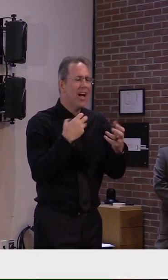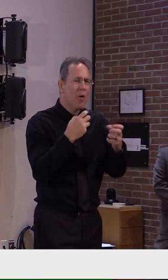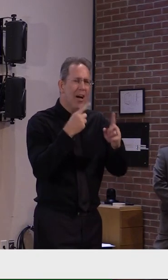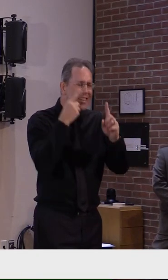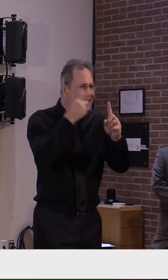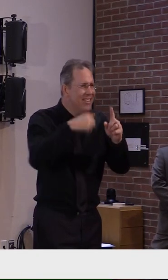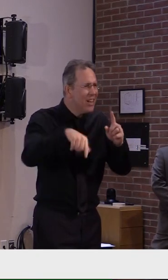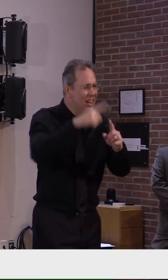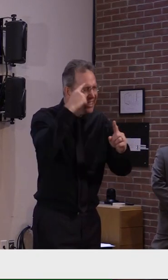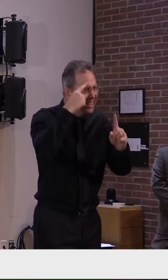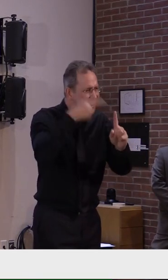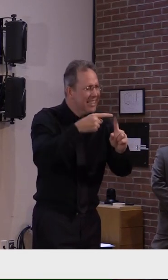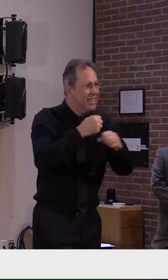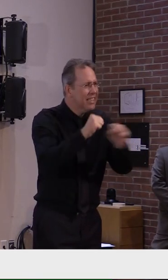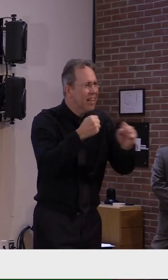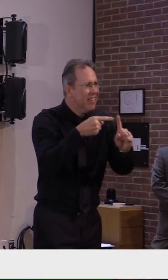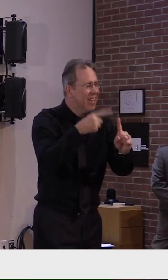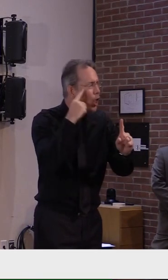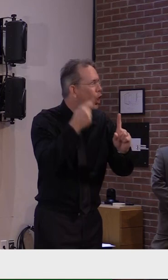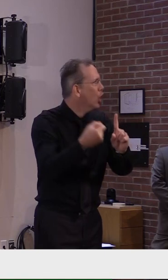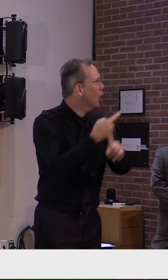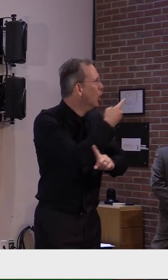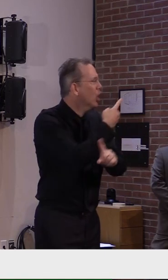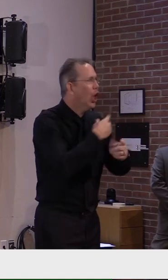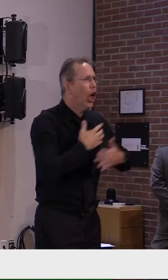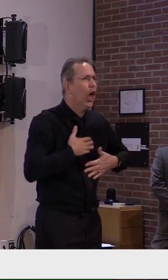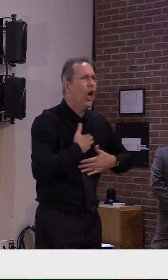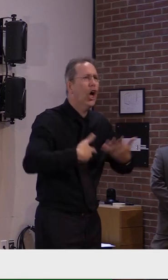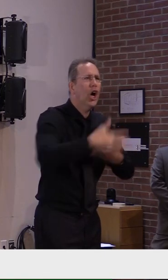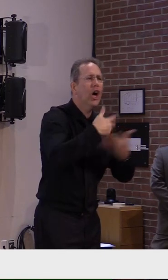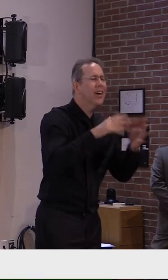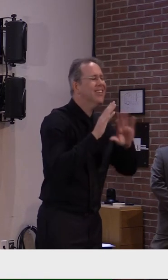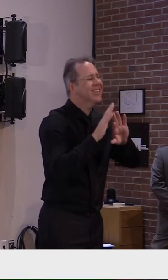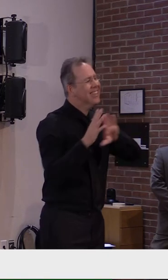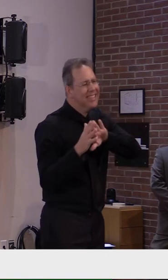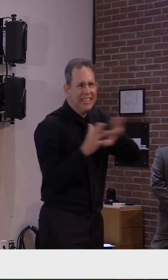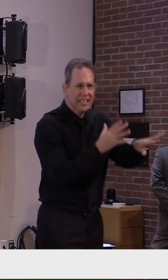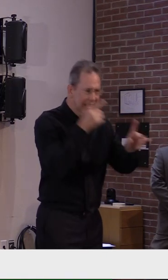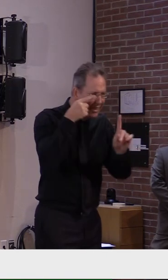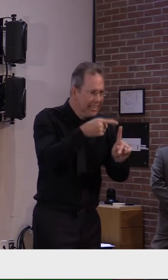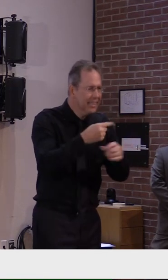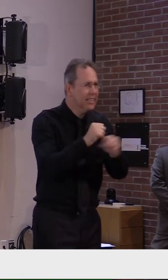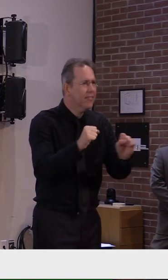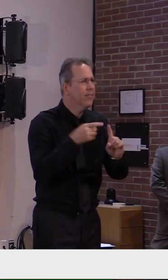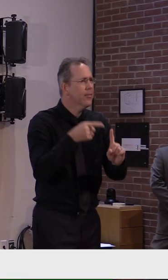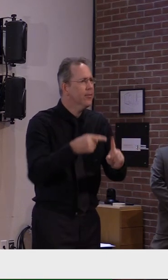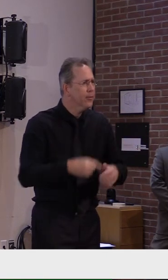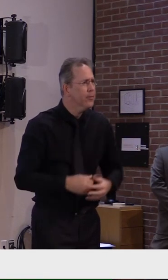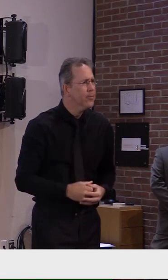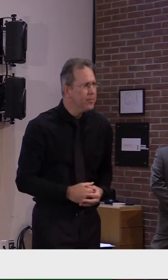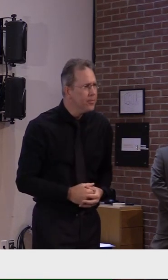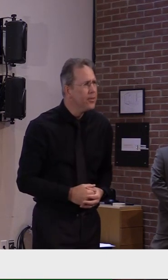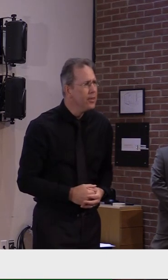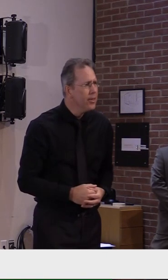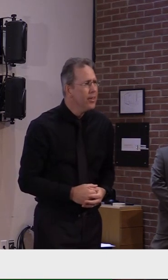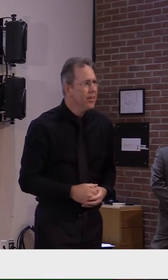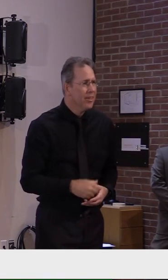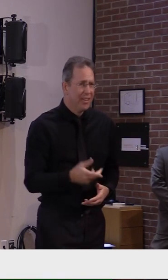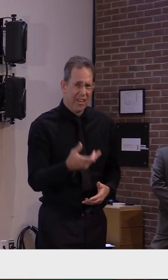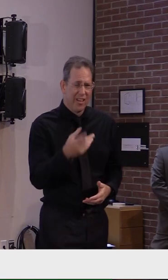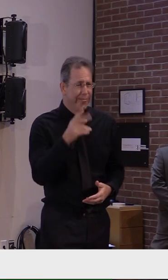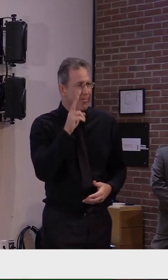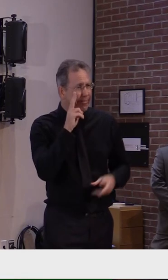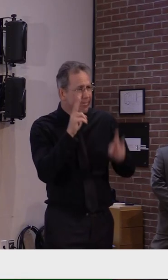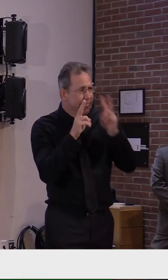than we are today. Because it can go sideways very quickly as we saw, especially in Washington and Orange County. But that could have